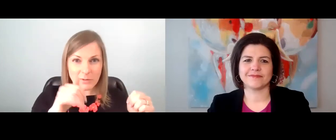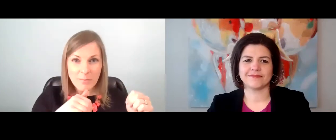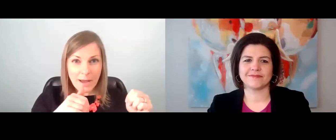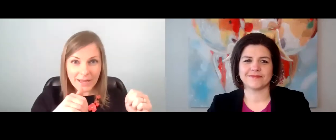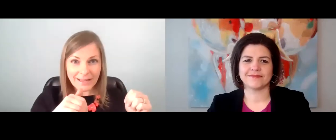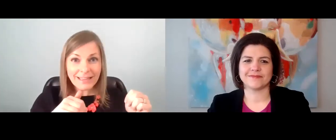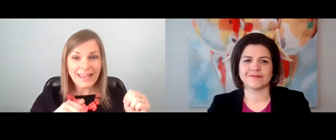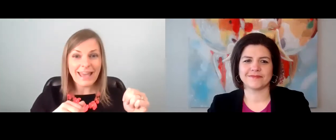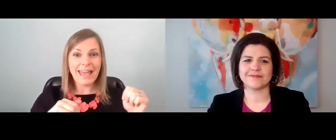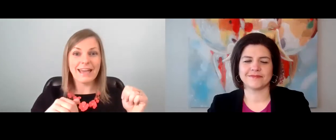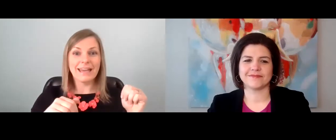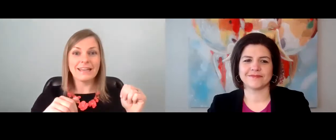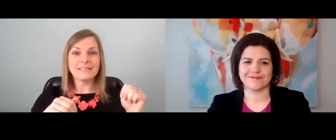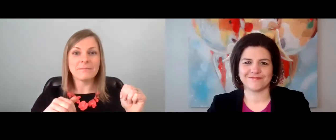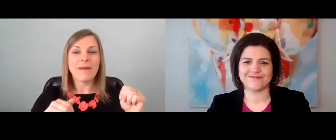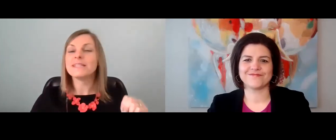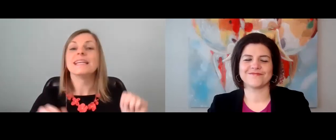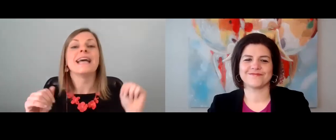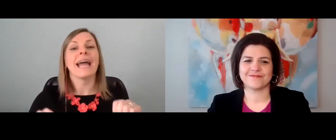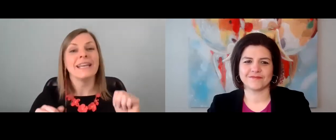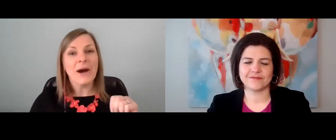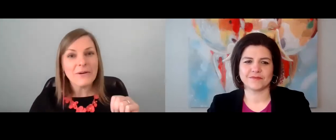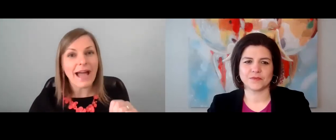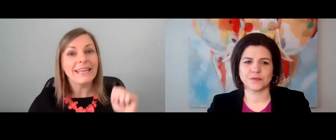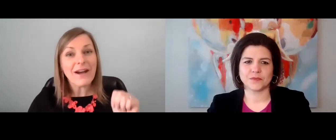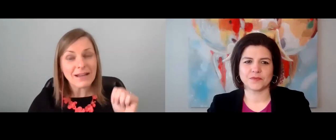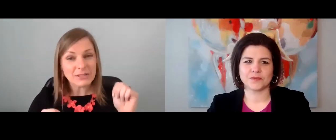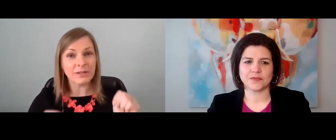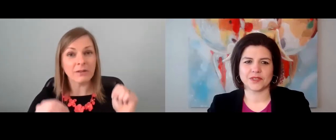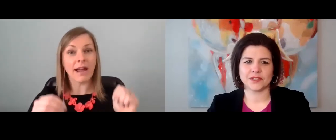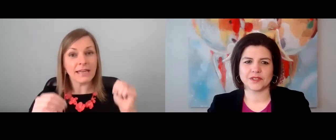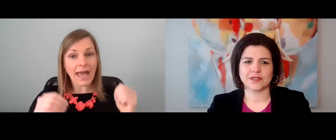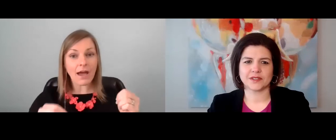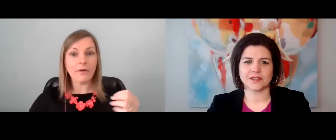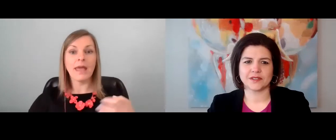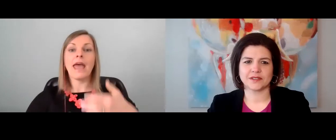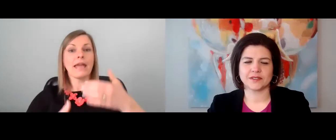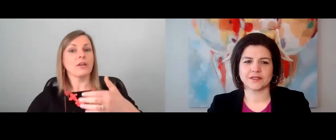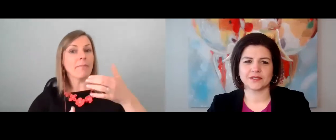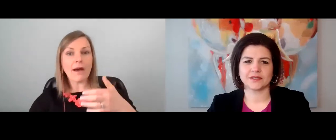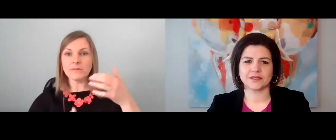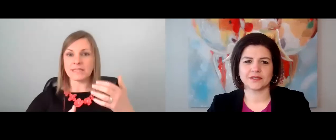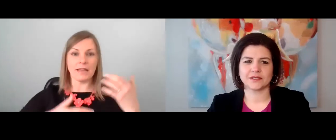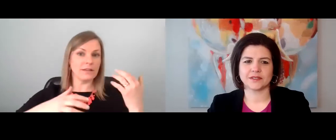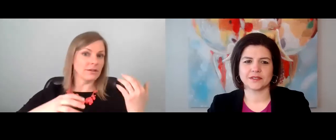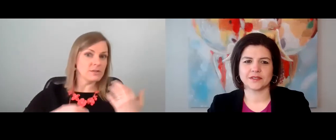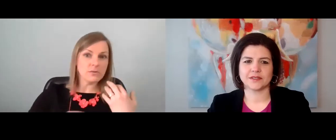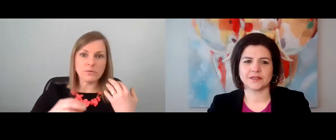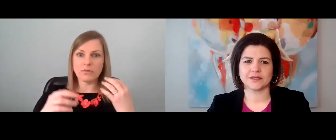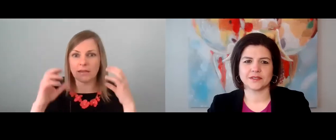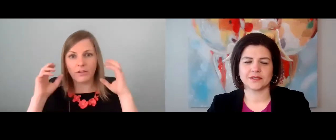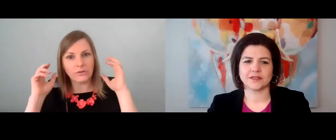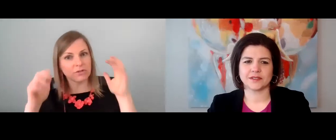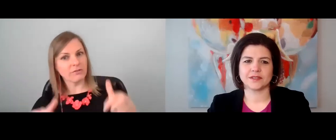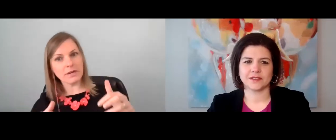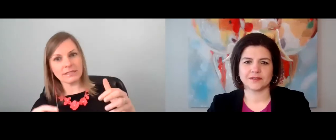contact with mama and mama says, I know, I know, I do know right now. And you bounce and you soothe and you use your voice